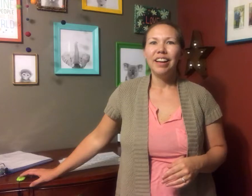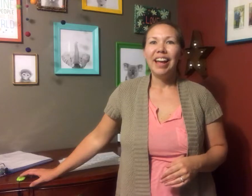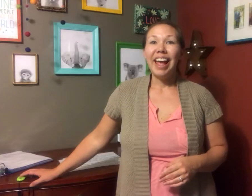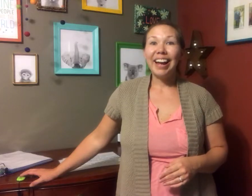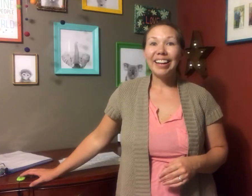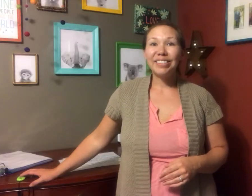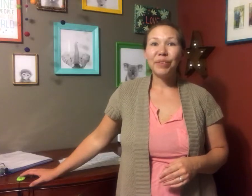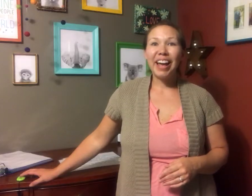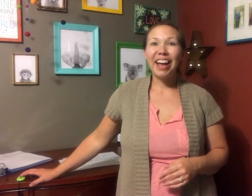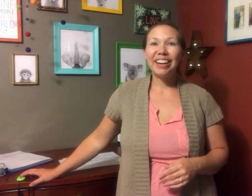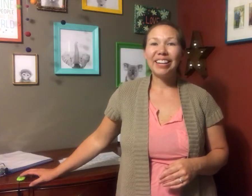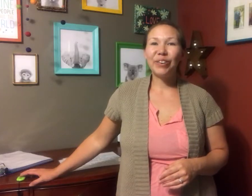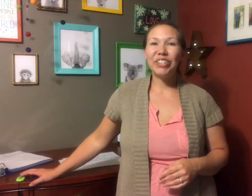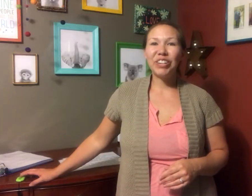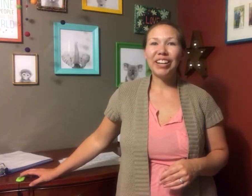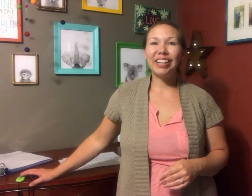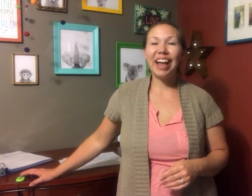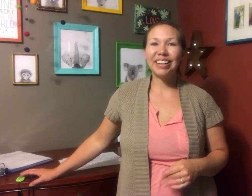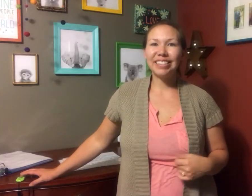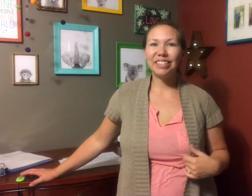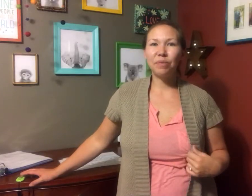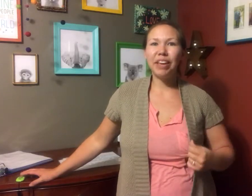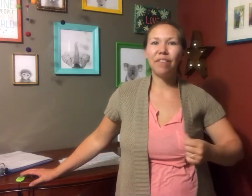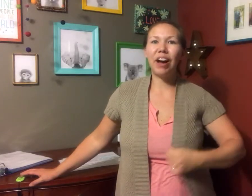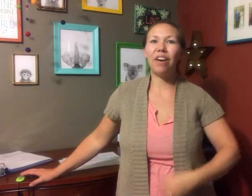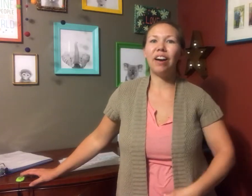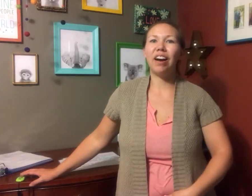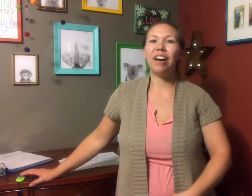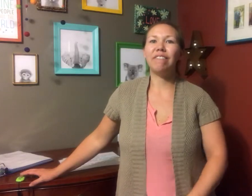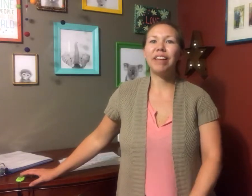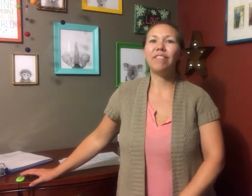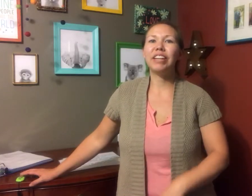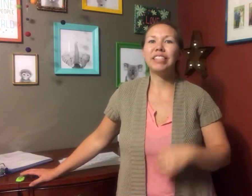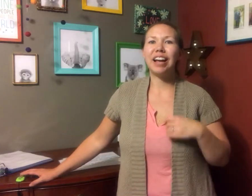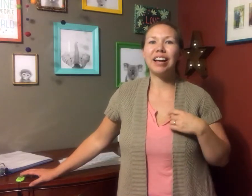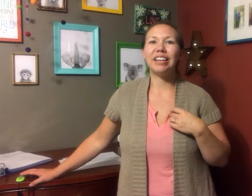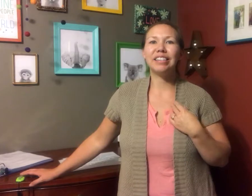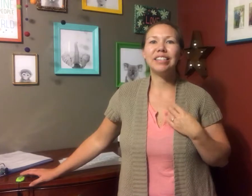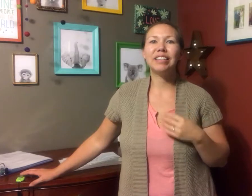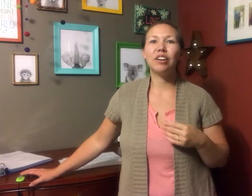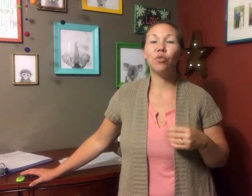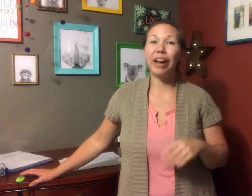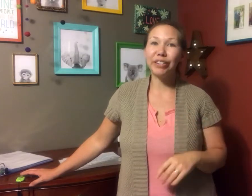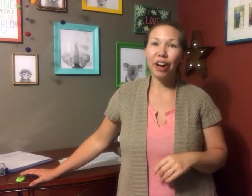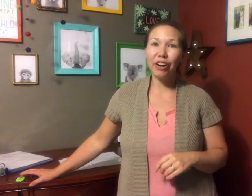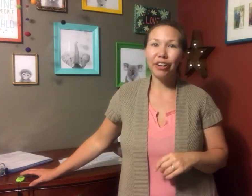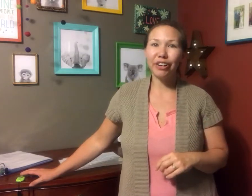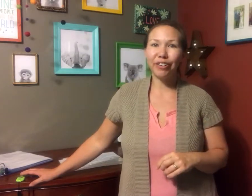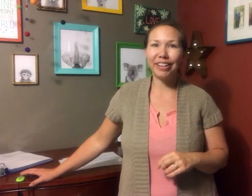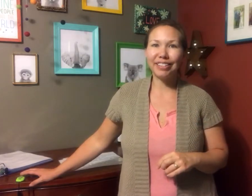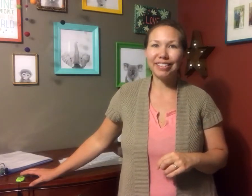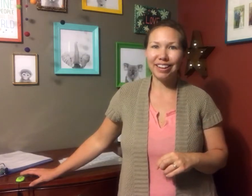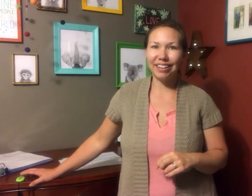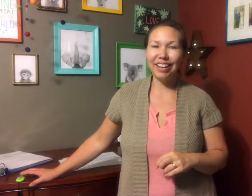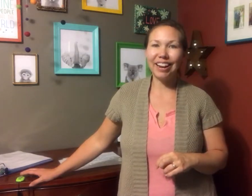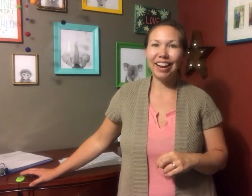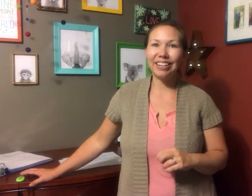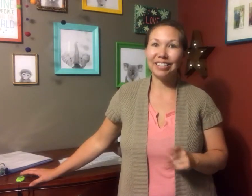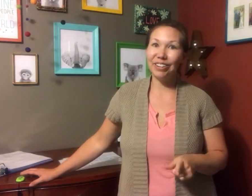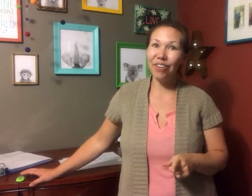Hey guys, we had a question in class this week about family signs, granddaughter and grandson, and I didn't know